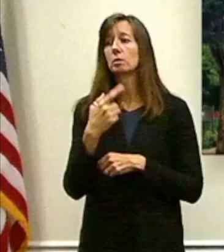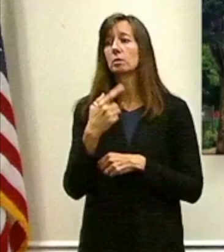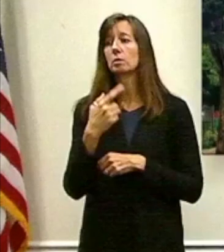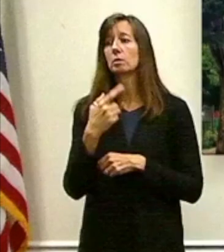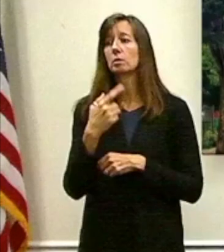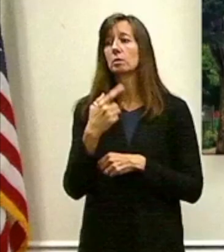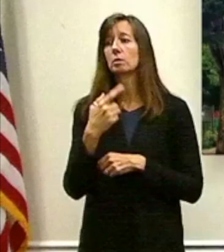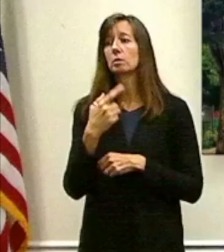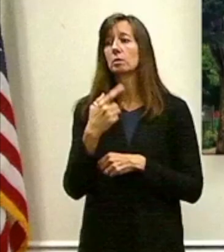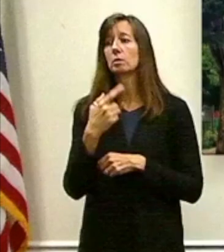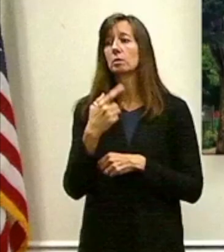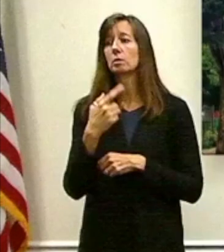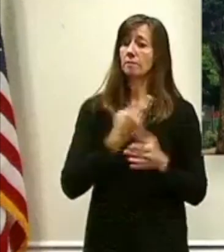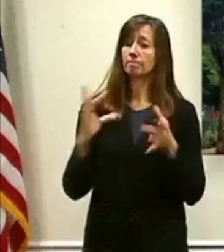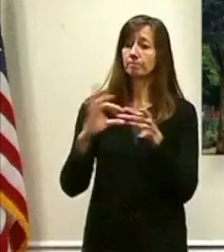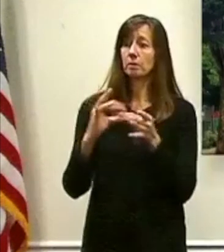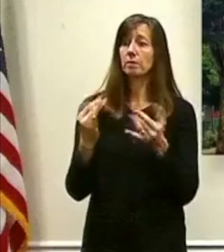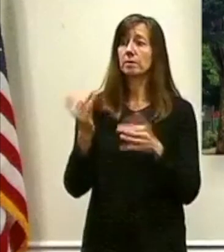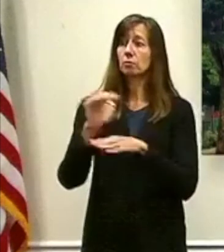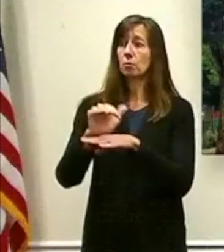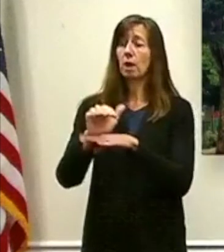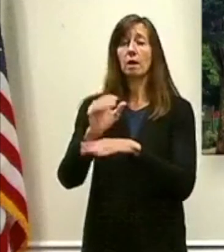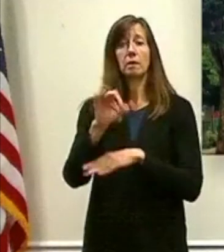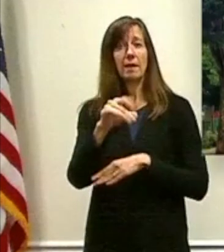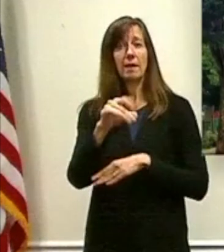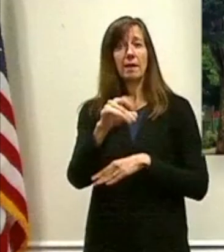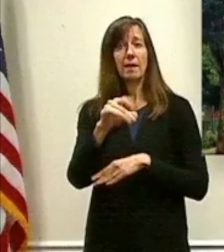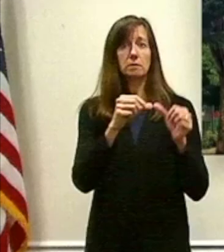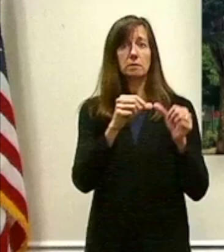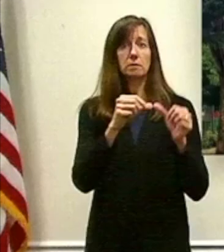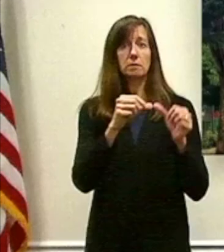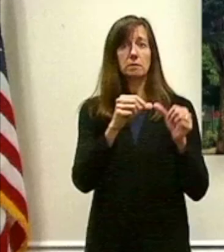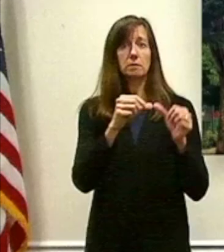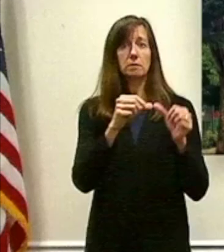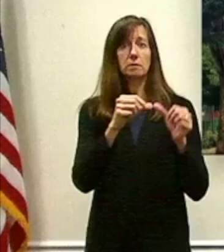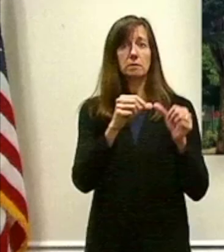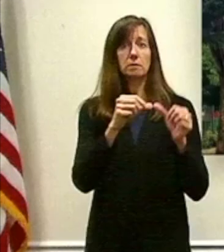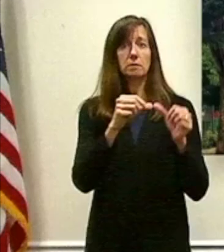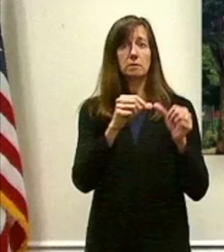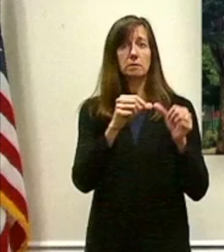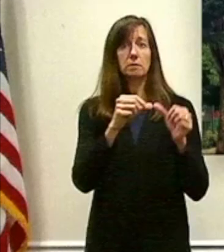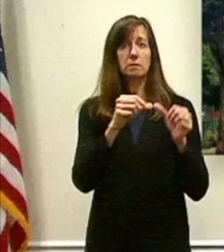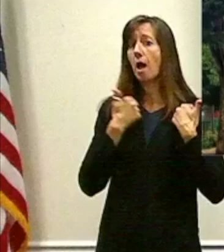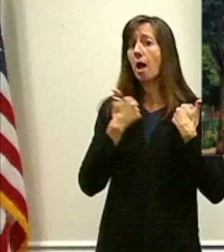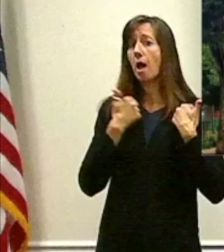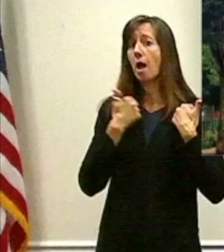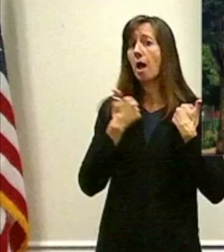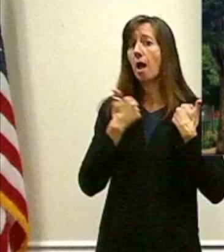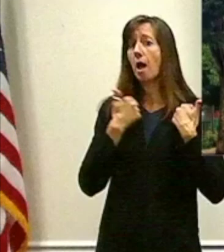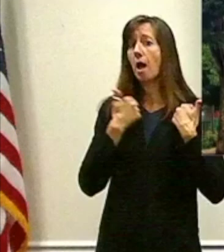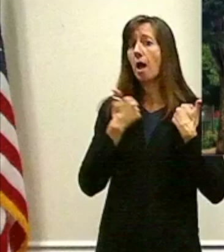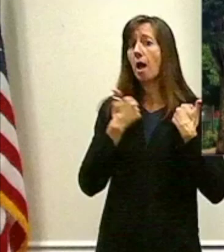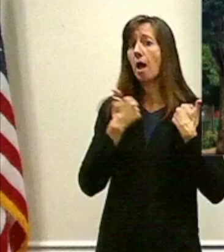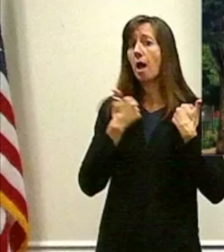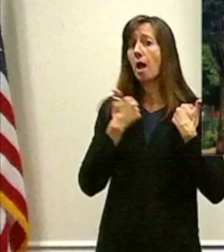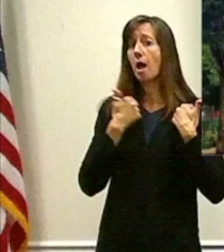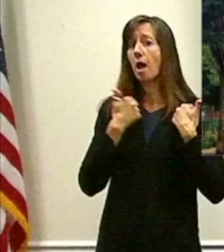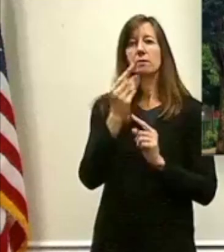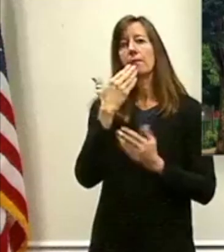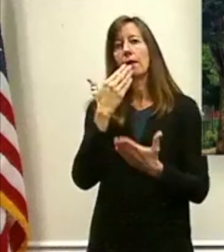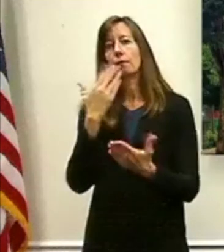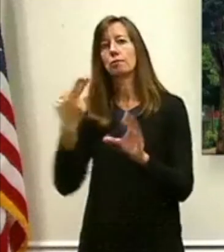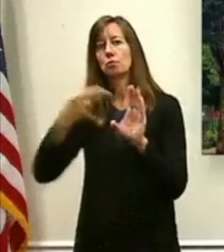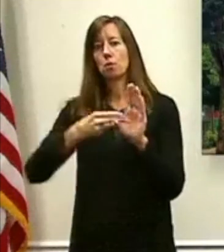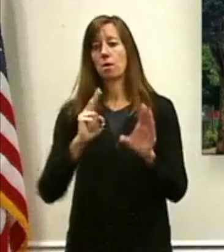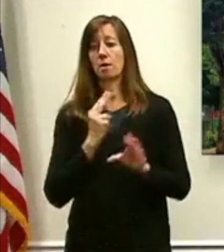you for joining us this evening. If you're on Facebook Live, we'll go for a couple more questions, so thanks for joining us on the Telephone Town Hall. We look forward to your participation in the budget